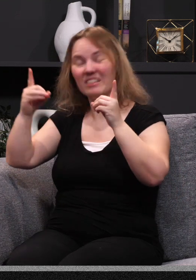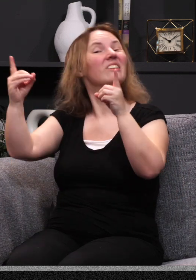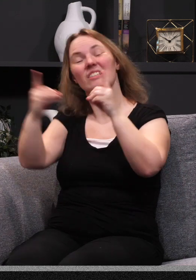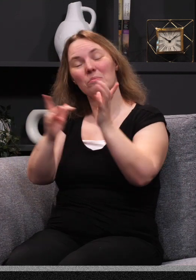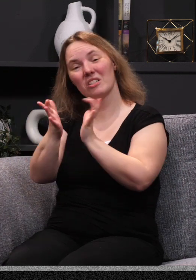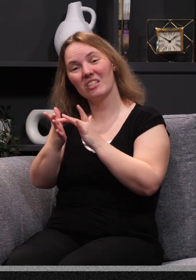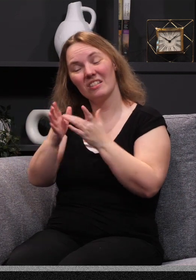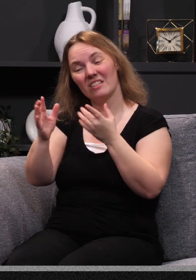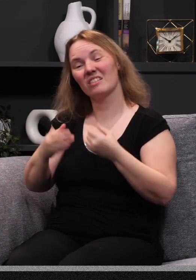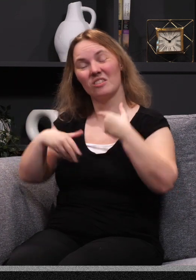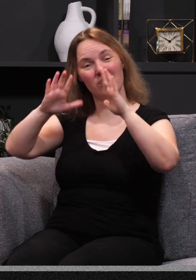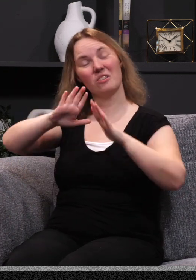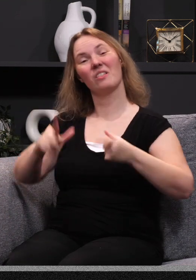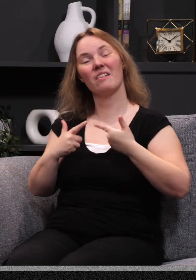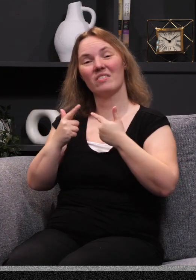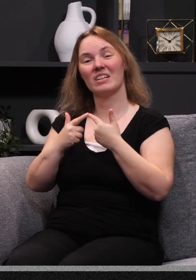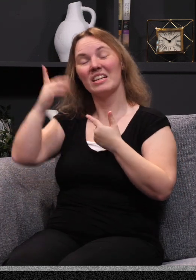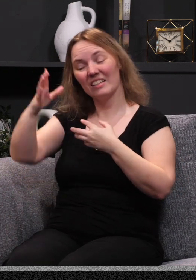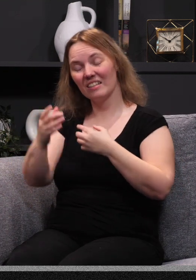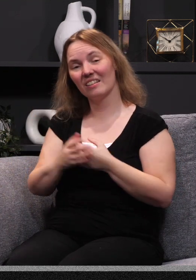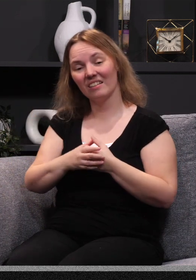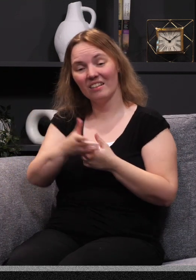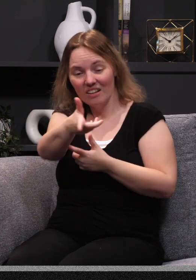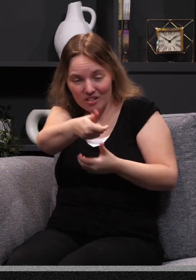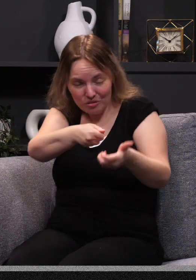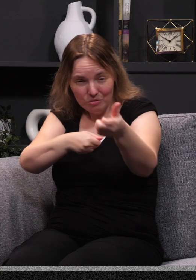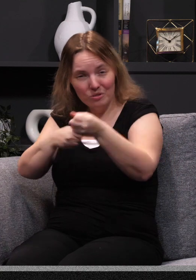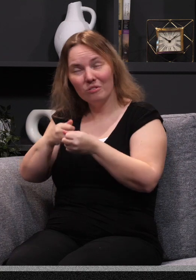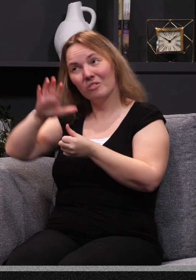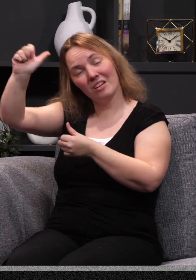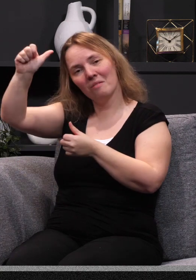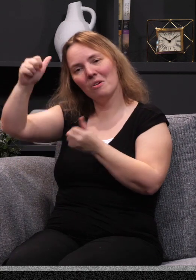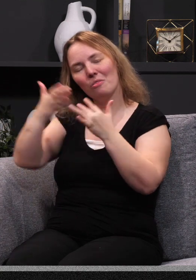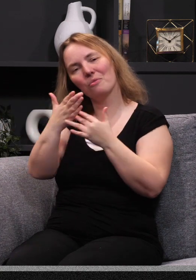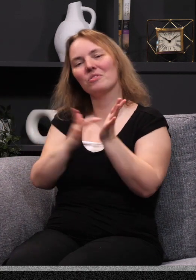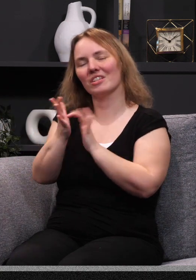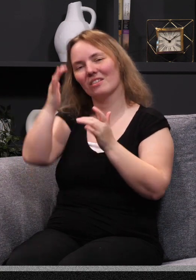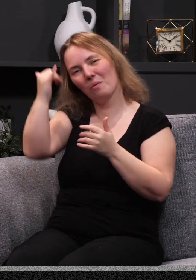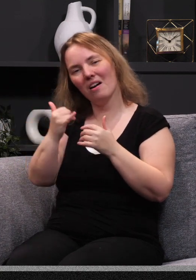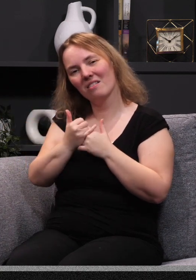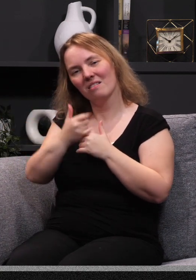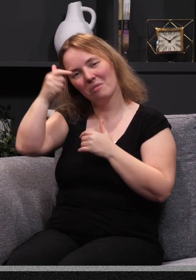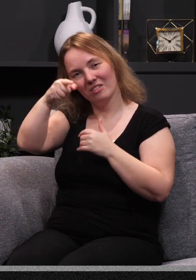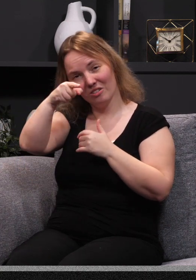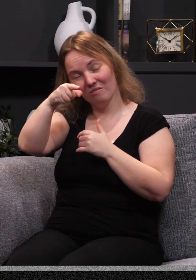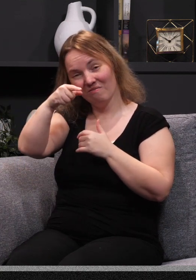decided to meet Jesus and surrender your life to him. He says, I drew you to myself through Jesus. Why?